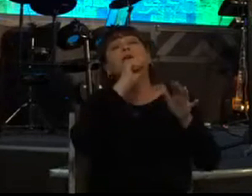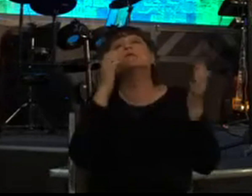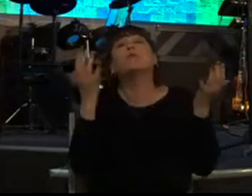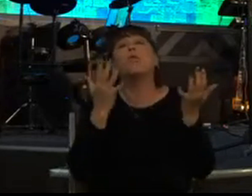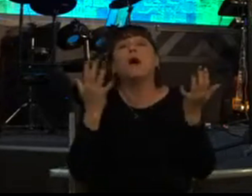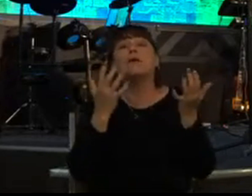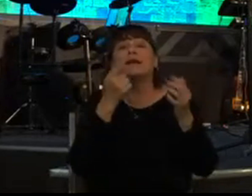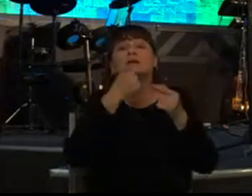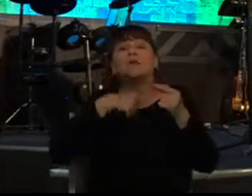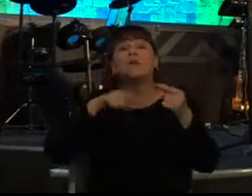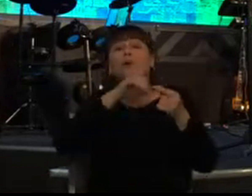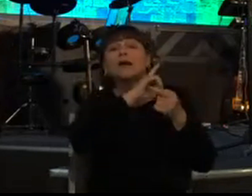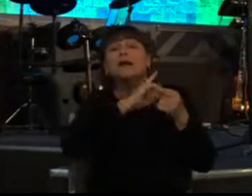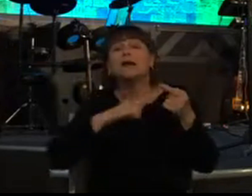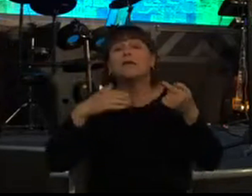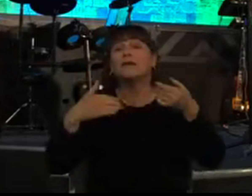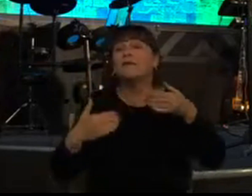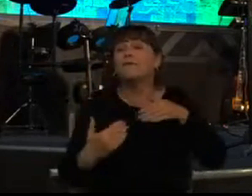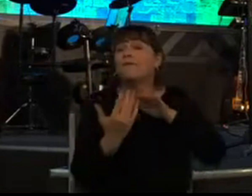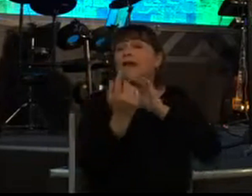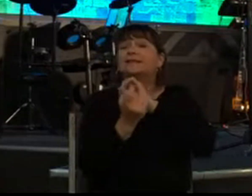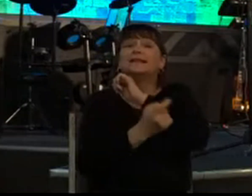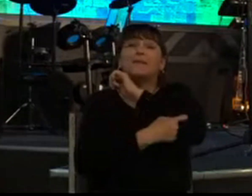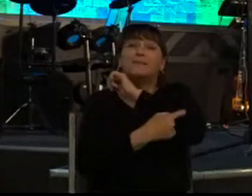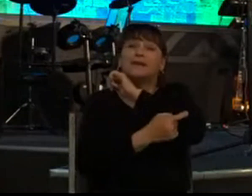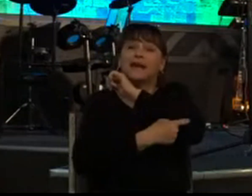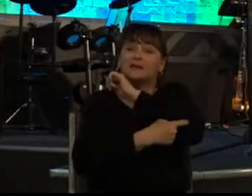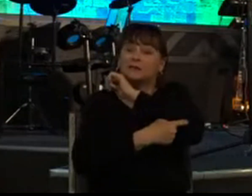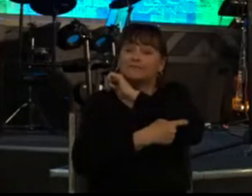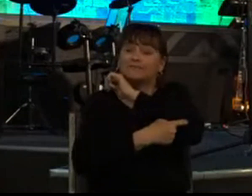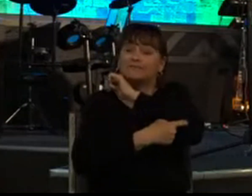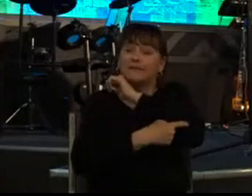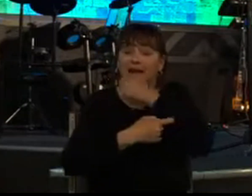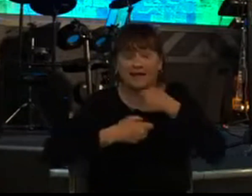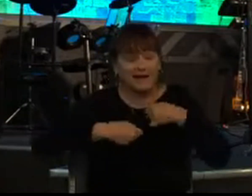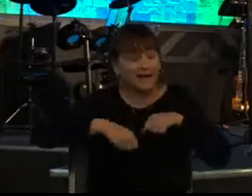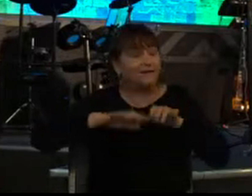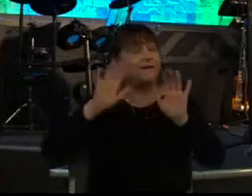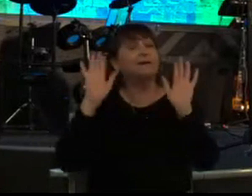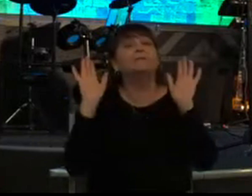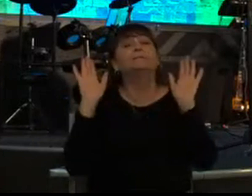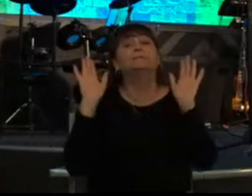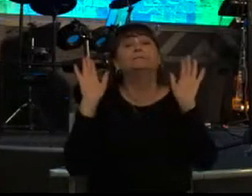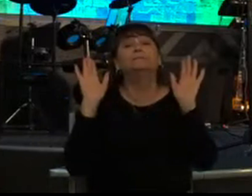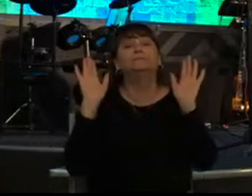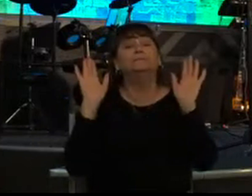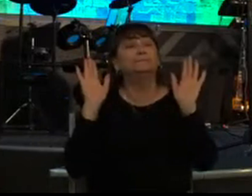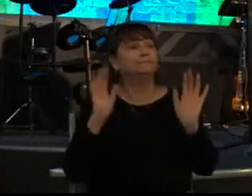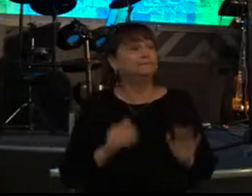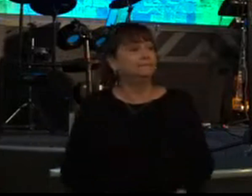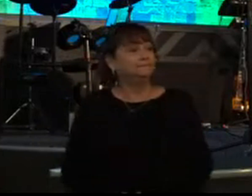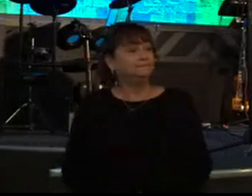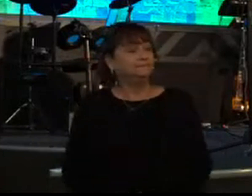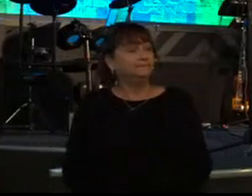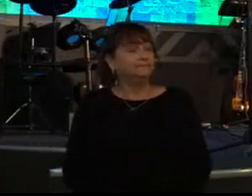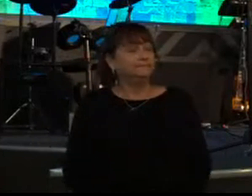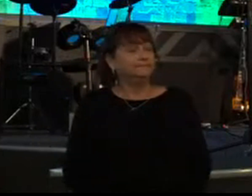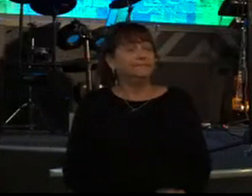when david faced temptation and david gave in to temptation as he was up on that rooftop